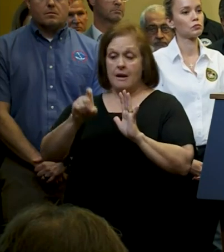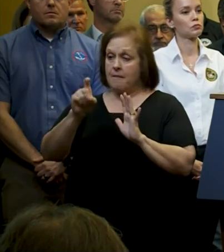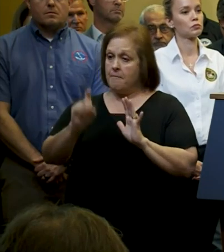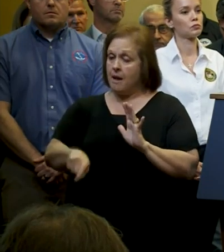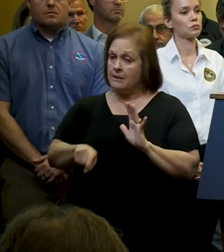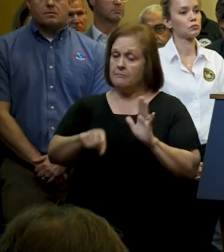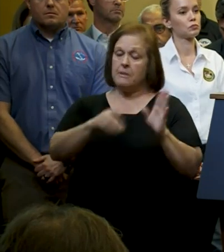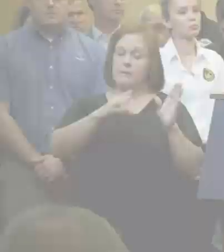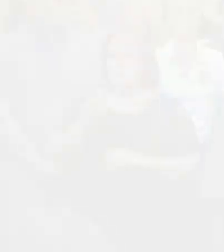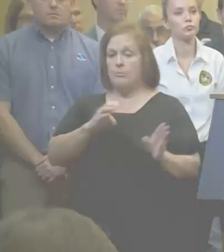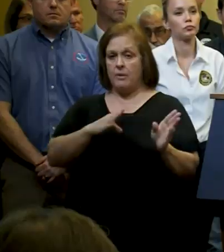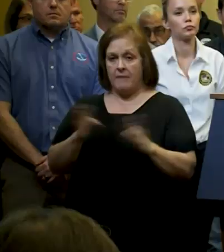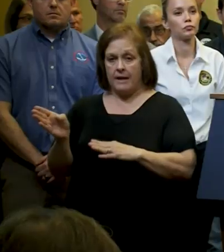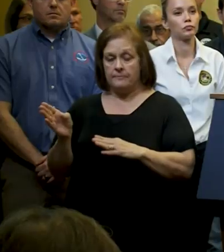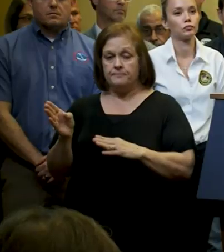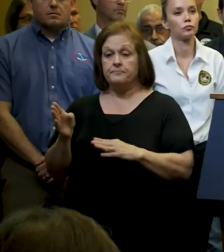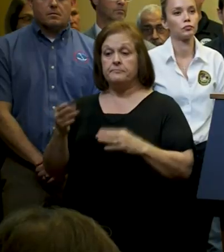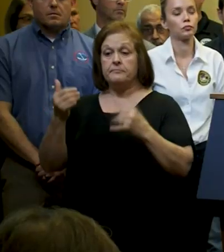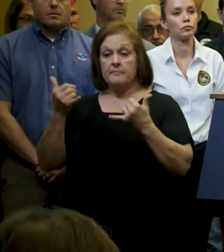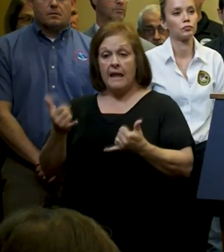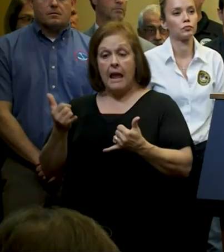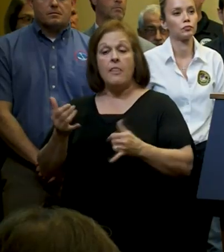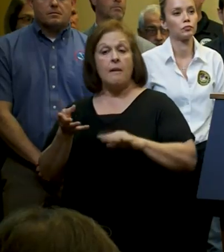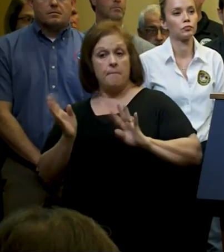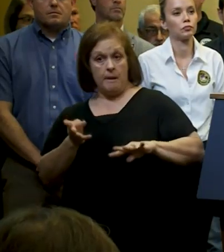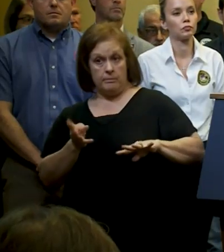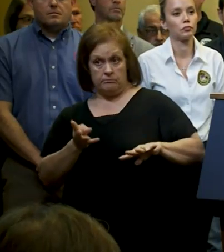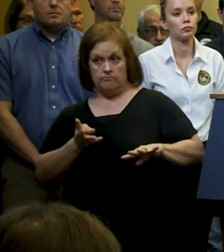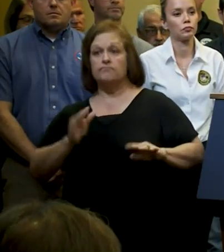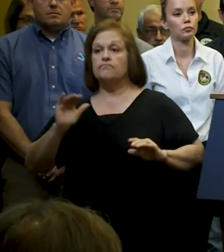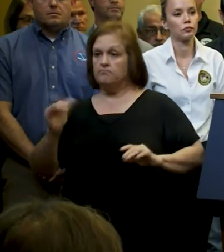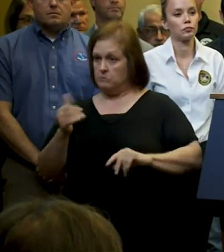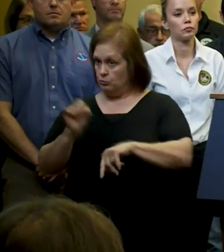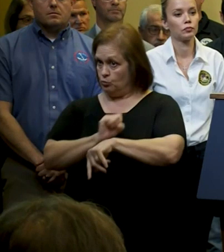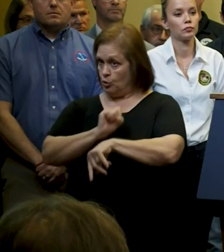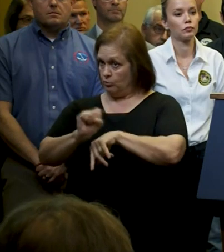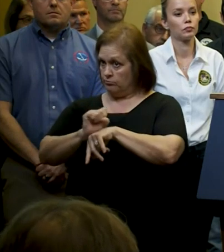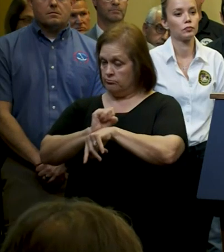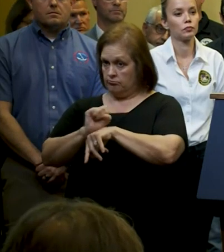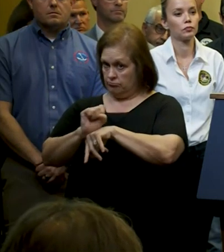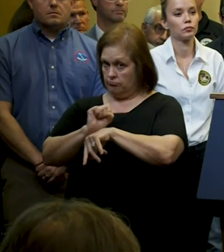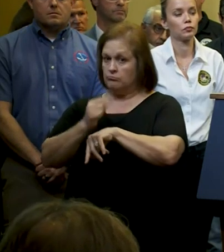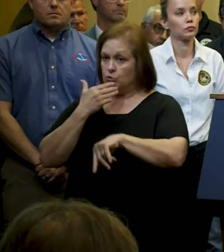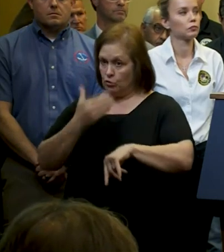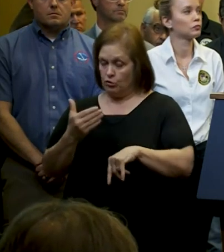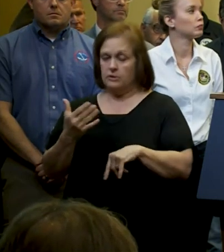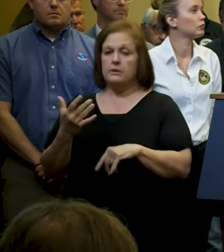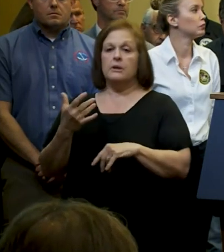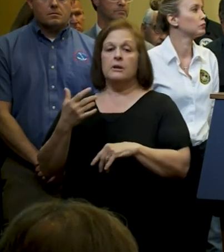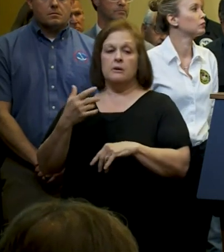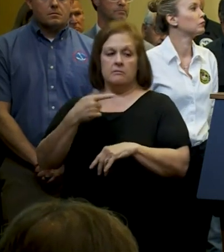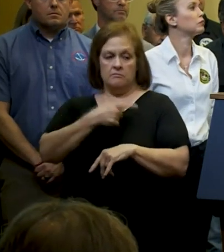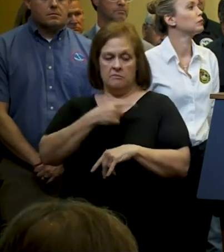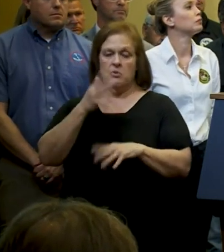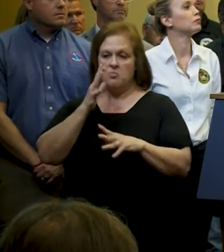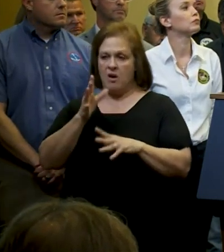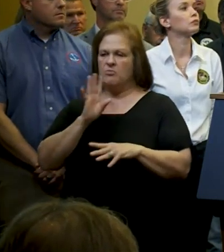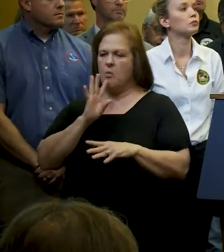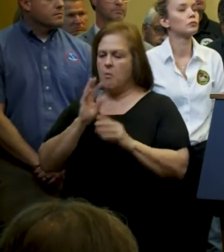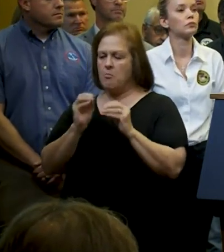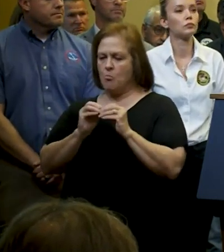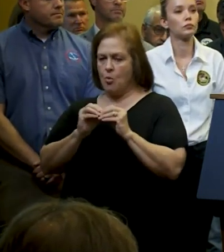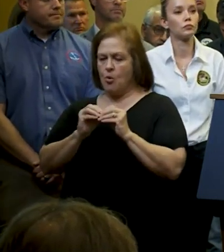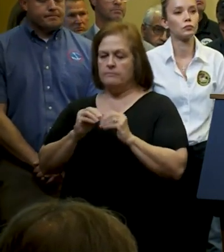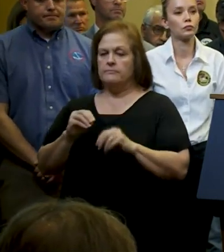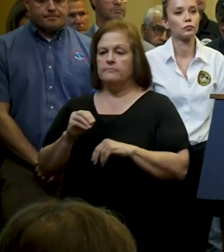for all impacts. The pumps are working at optimal capacity. You'll hear more about that throughout this press conference.